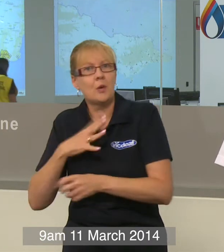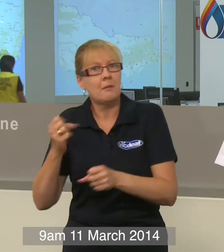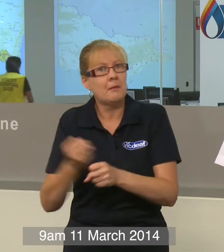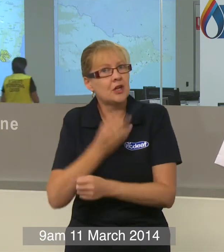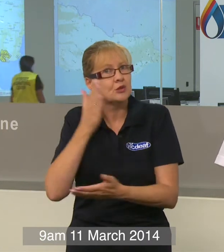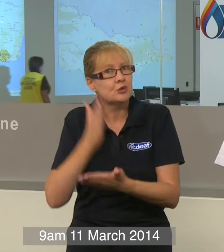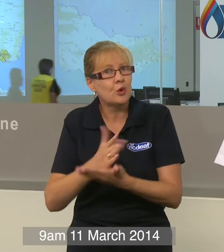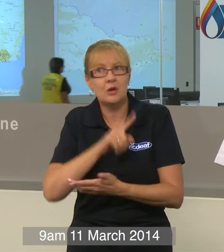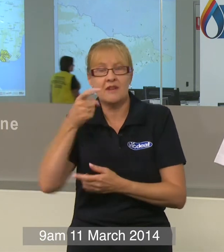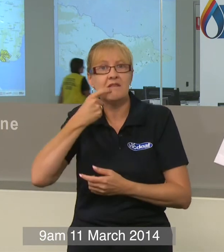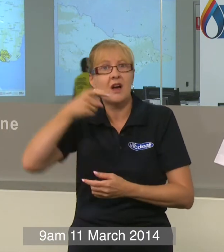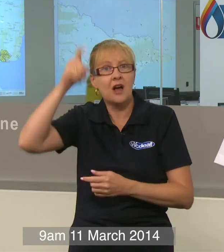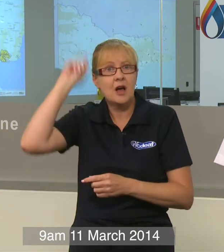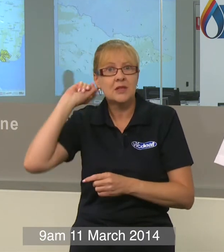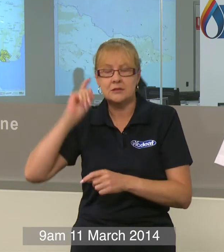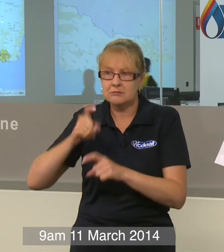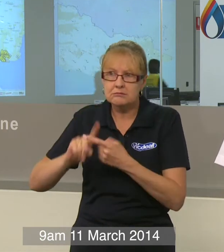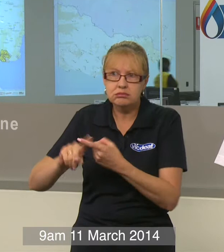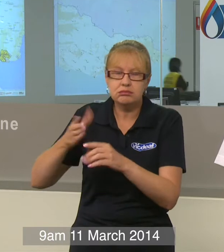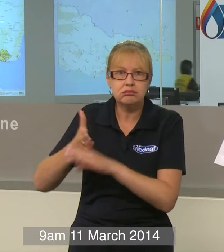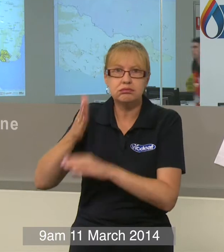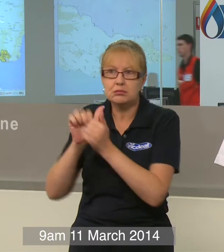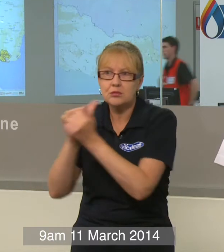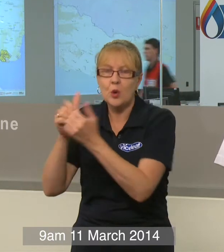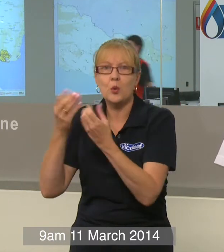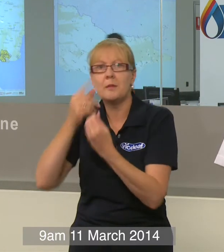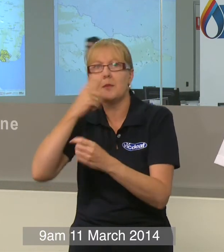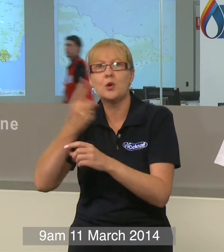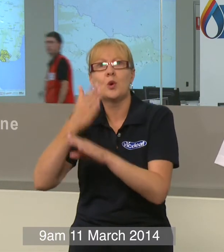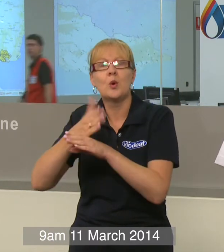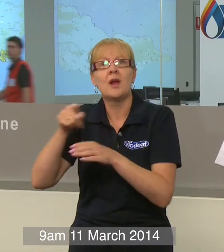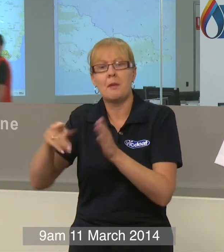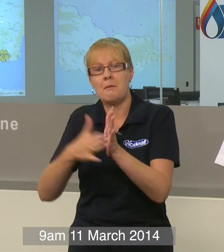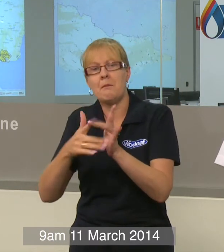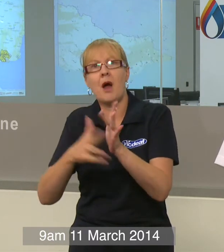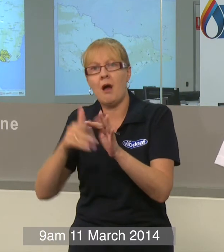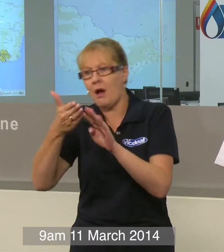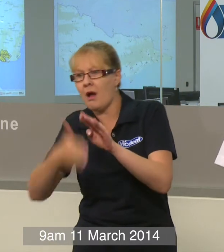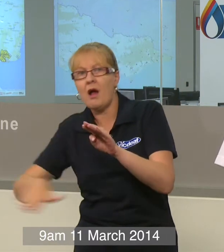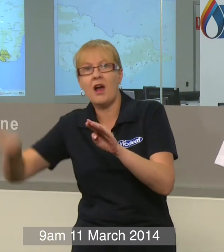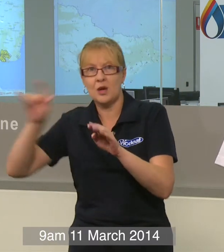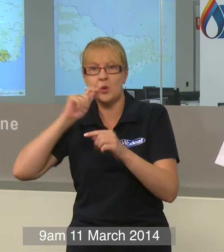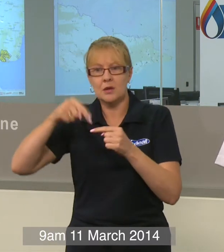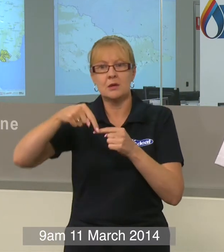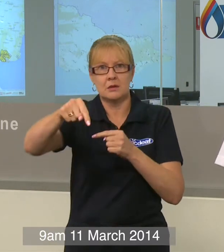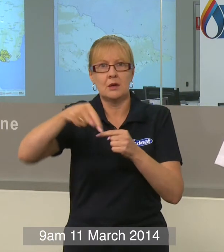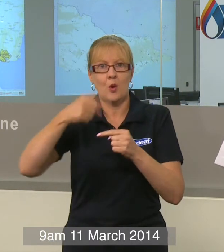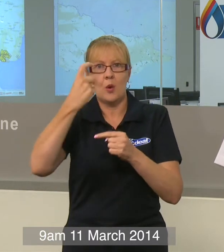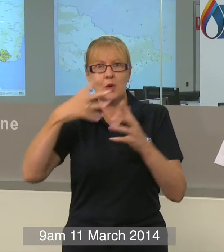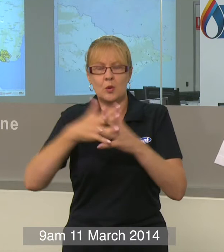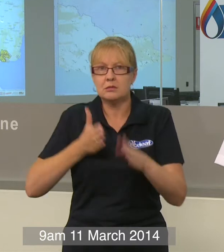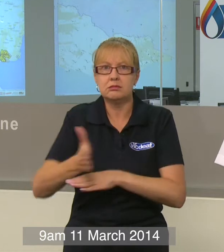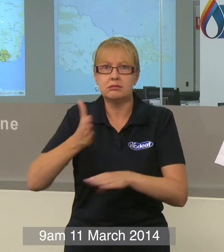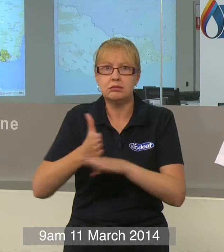firefighters remain working with the mines people up until the 18th, so another week of hard work to make sure